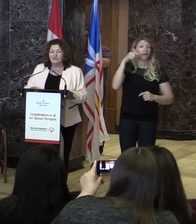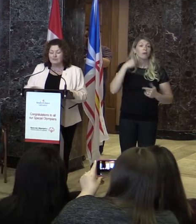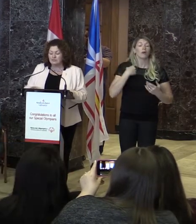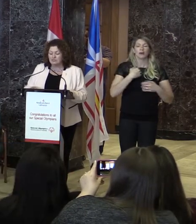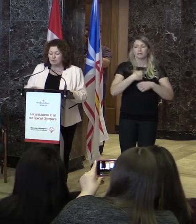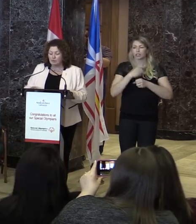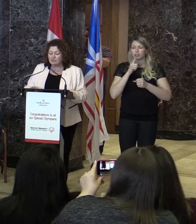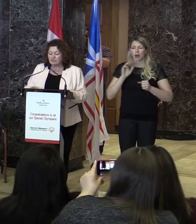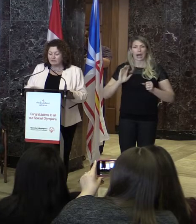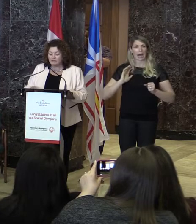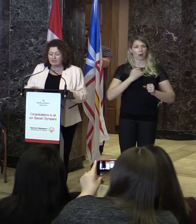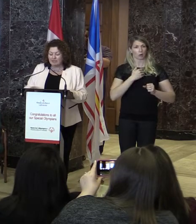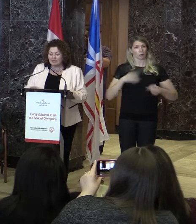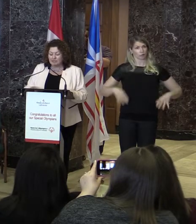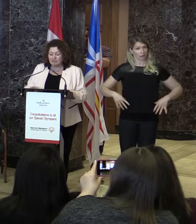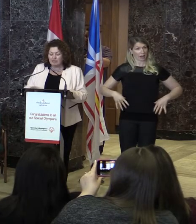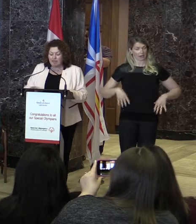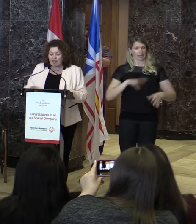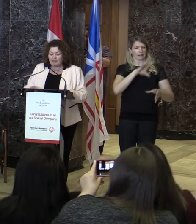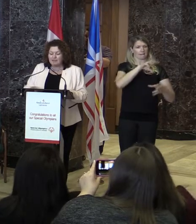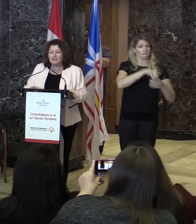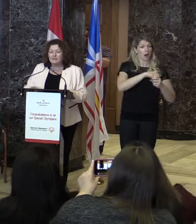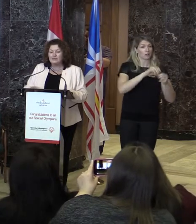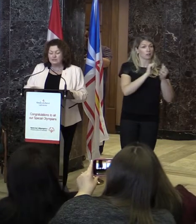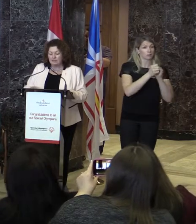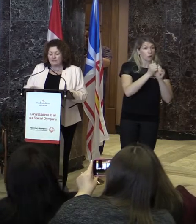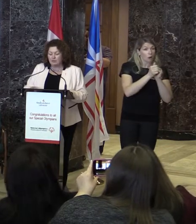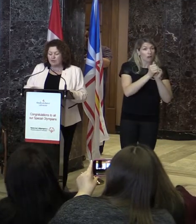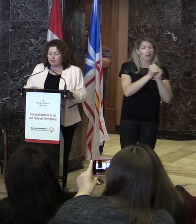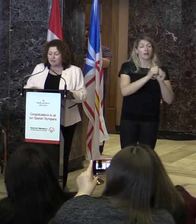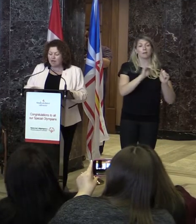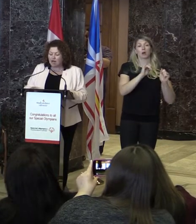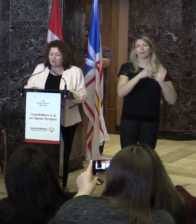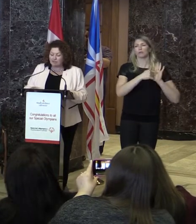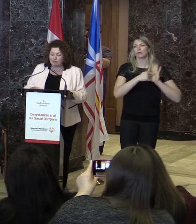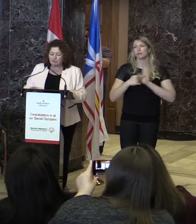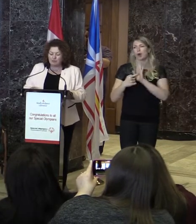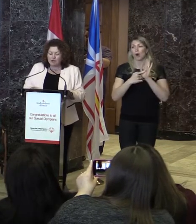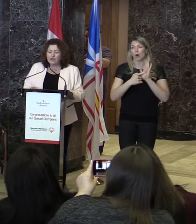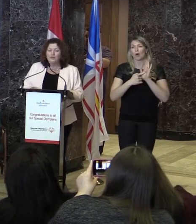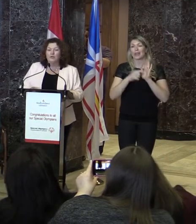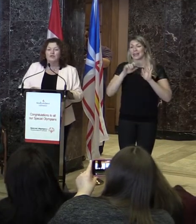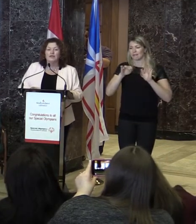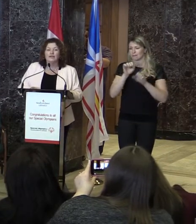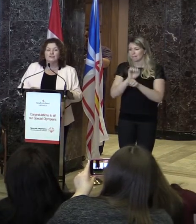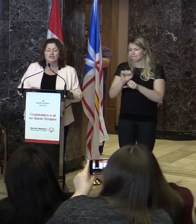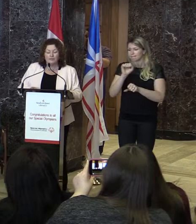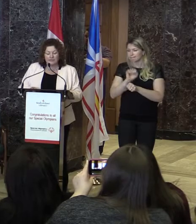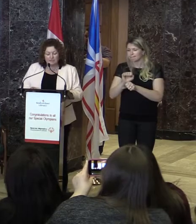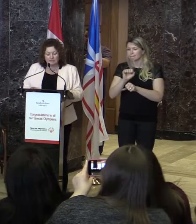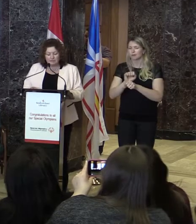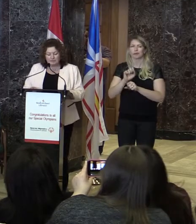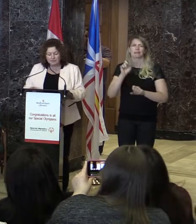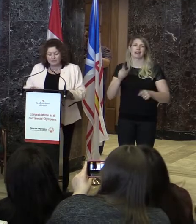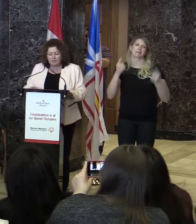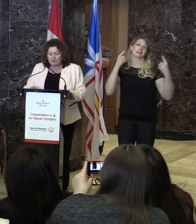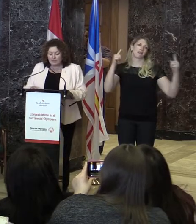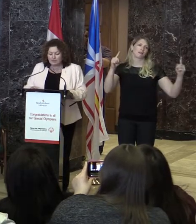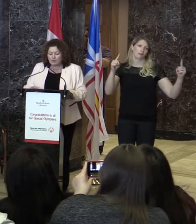investment in sport and recreation and they demonstrate what can be accomplished through hard work and determination.